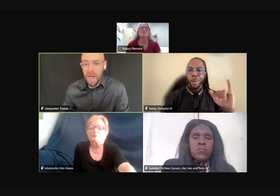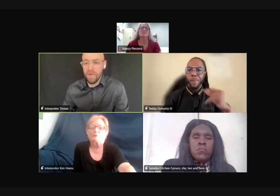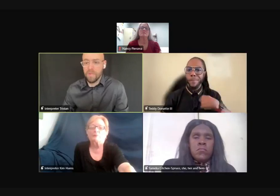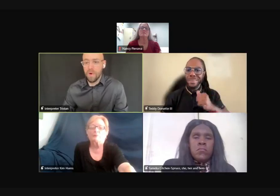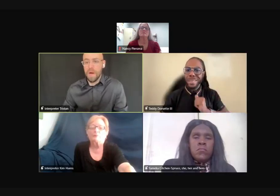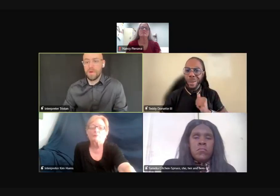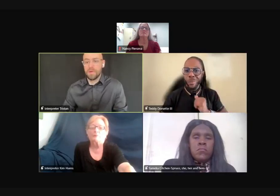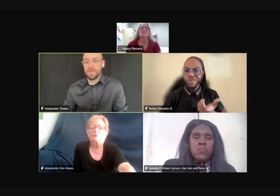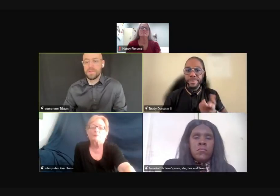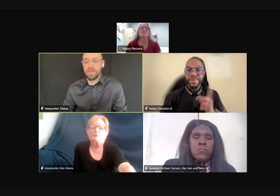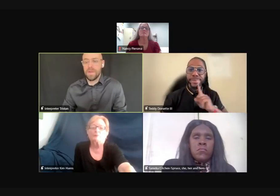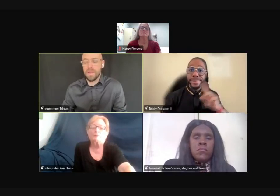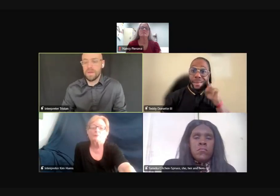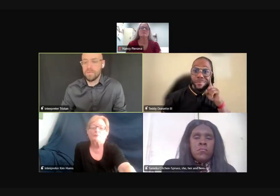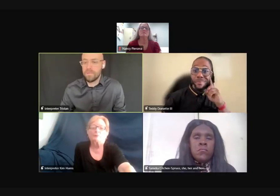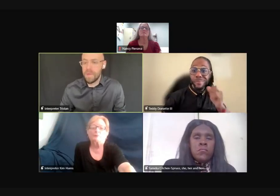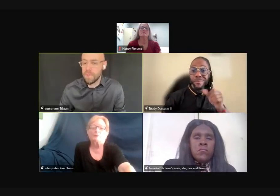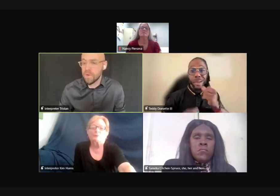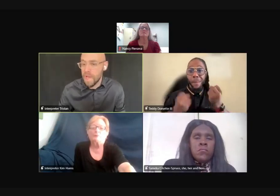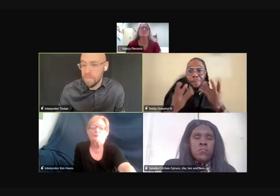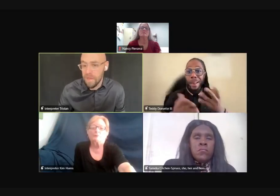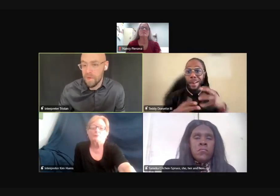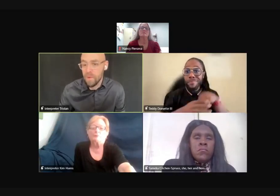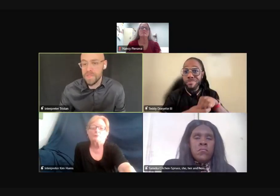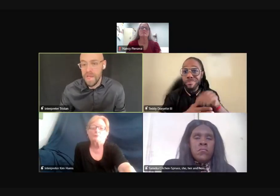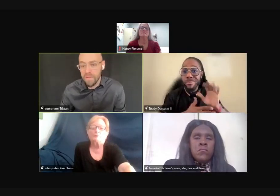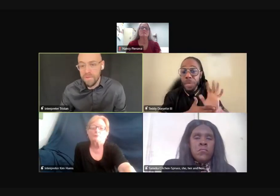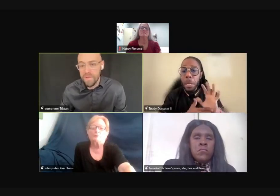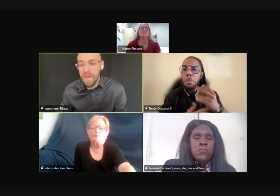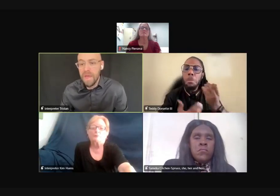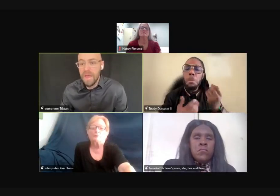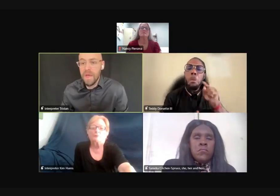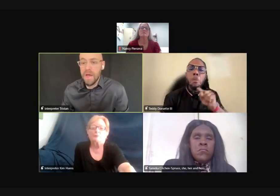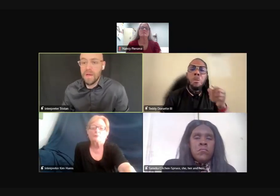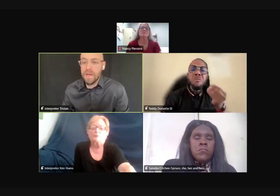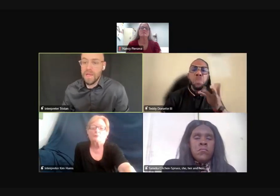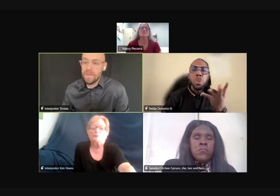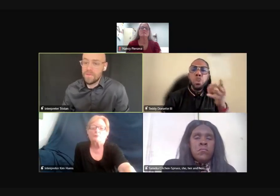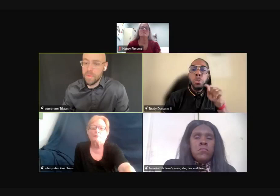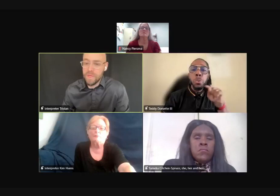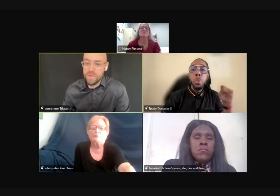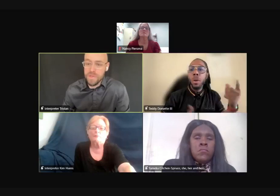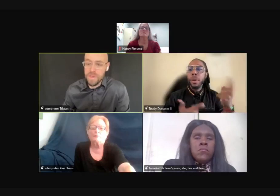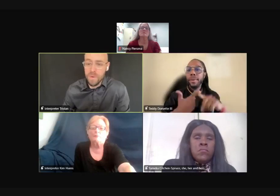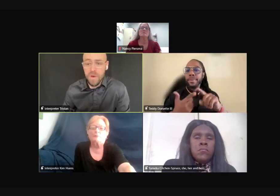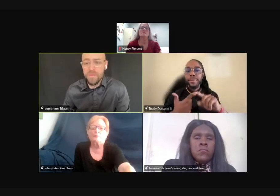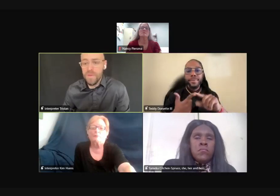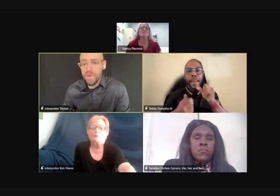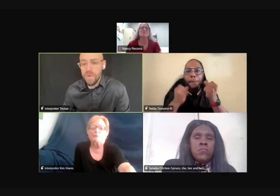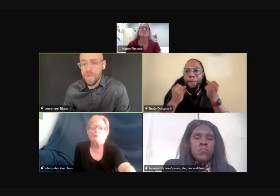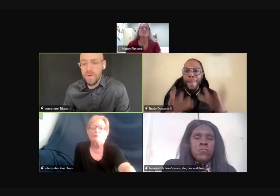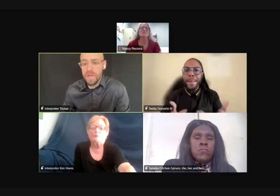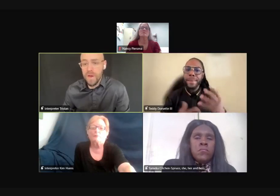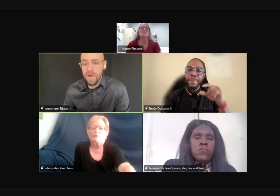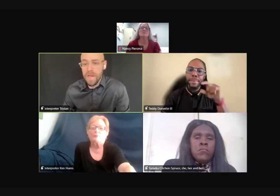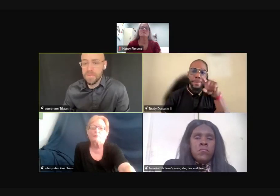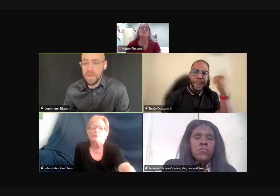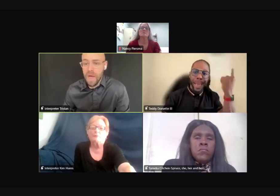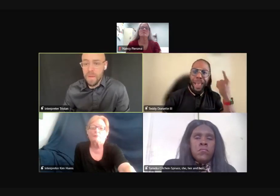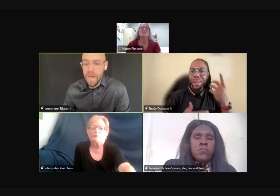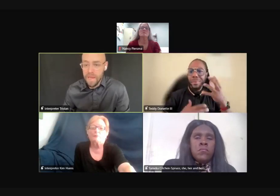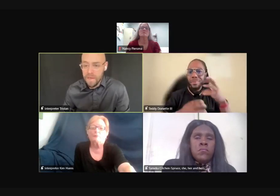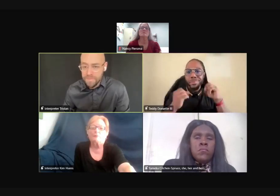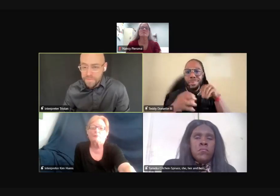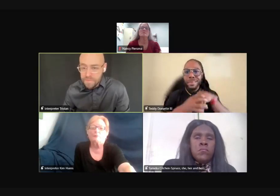there weren't a lot of role models, like people like me who were deaf in the film industry. There were a few here and there,